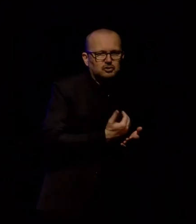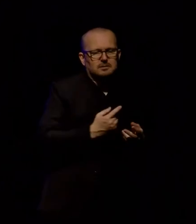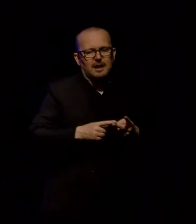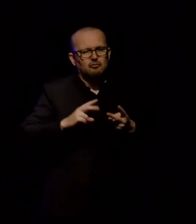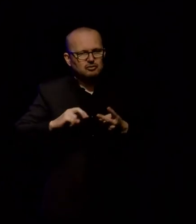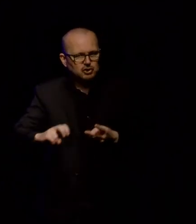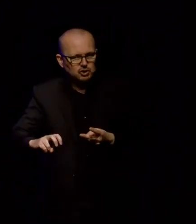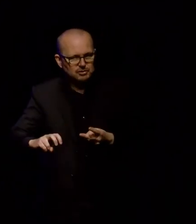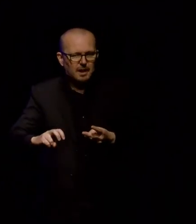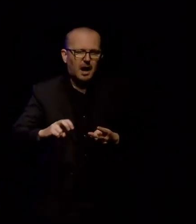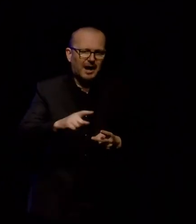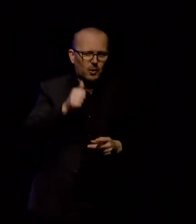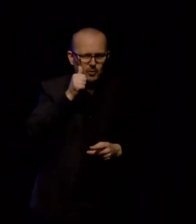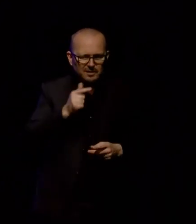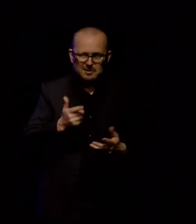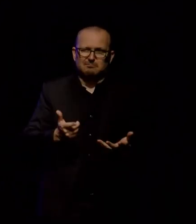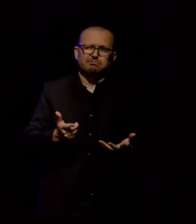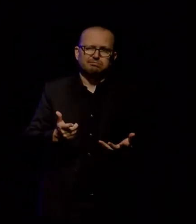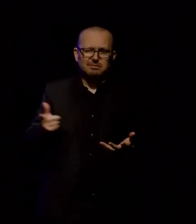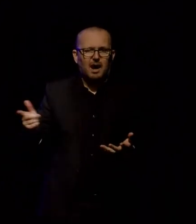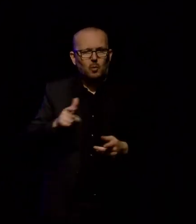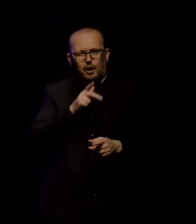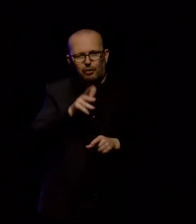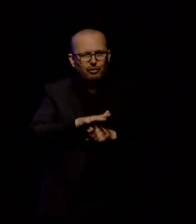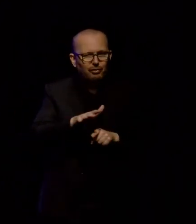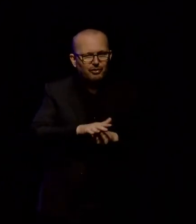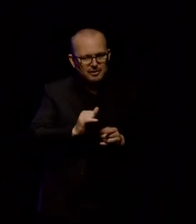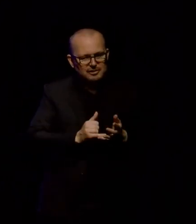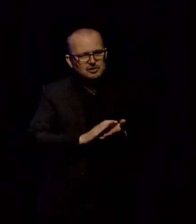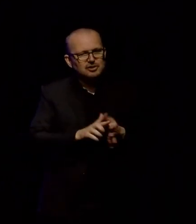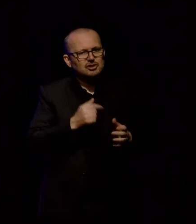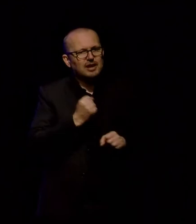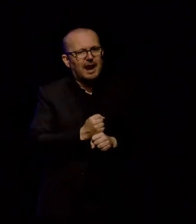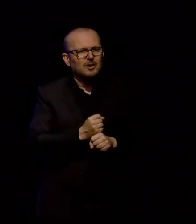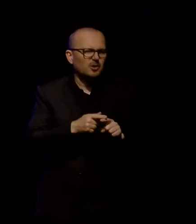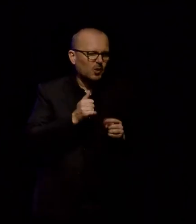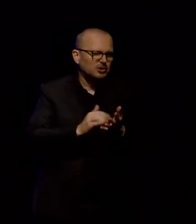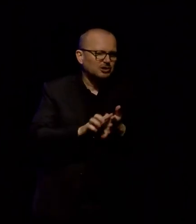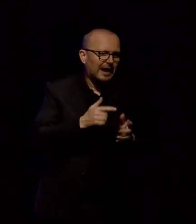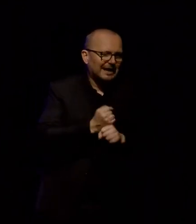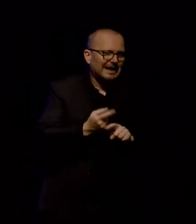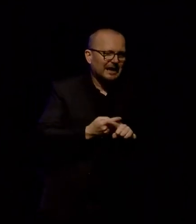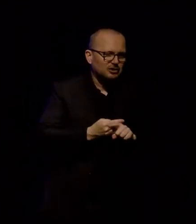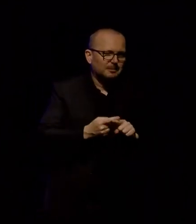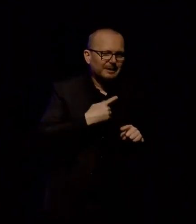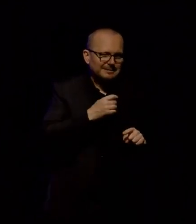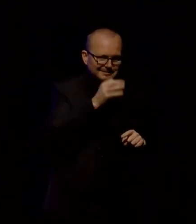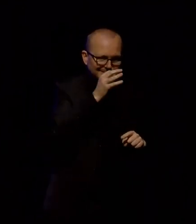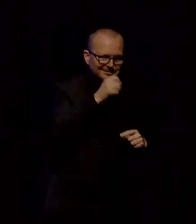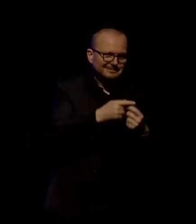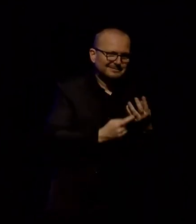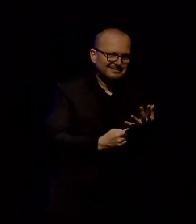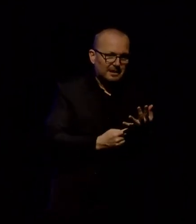start, I know you're thinking, man, this is going to have a lot of shag puns, especially as I am talking about shags breeding, or the colloquial term known as shagging.